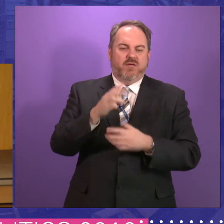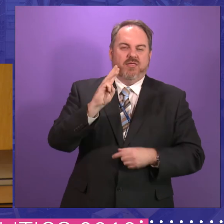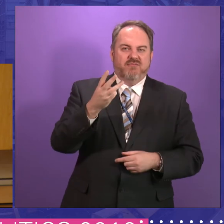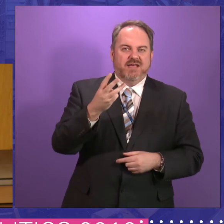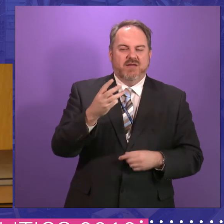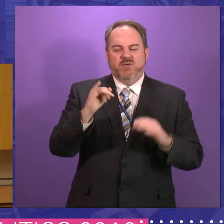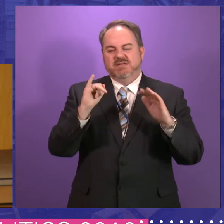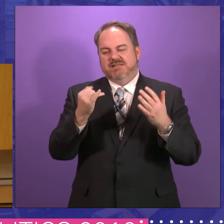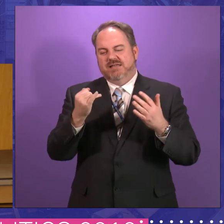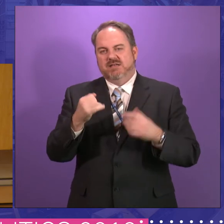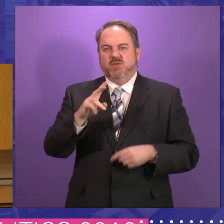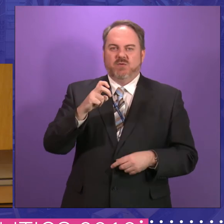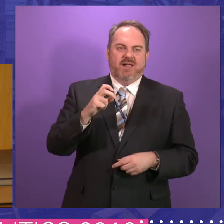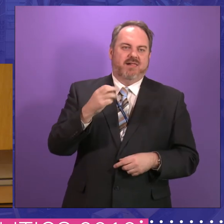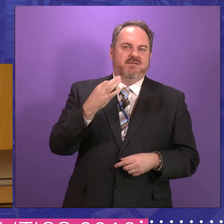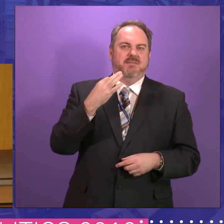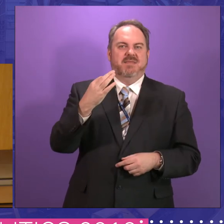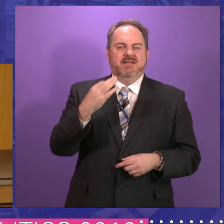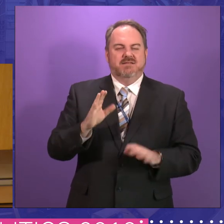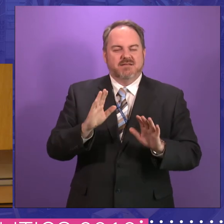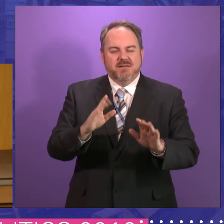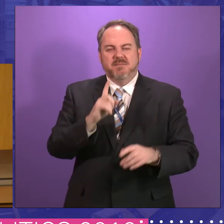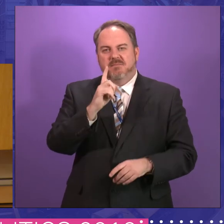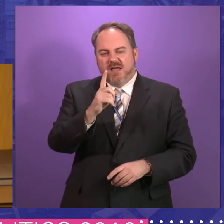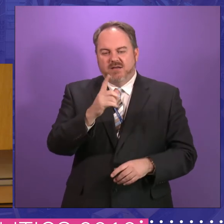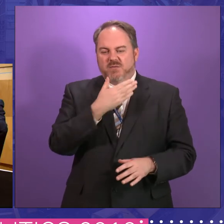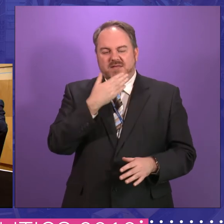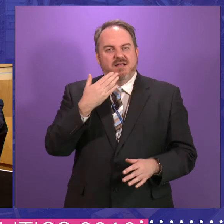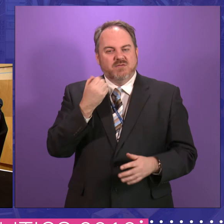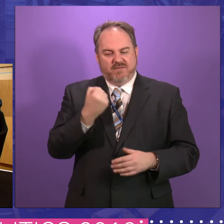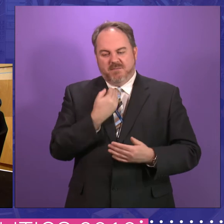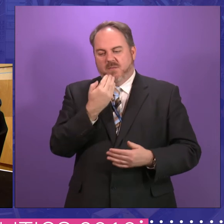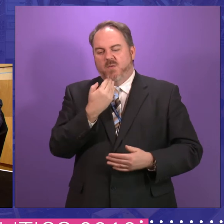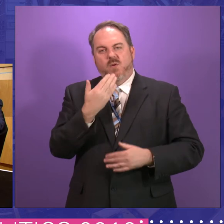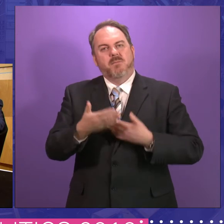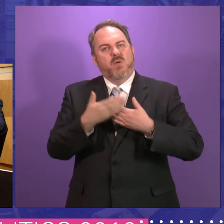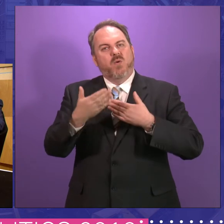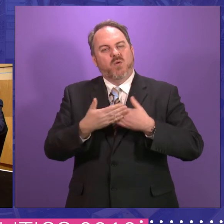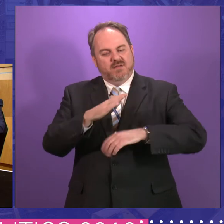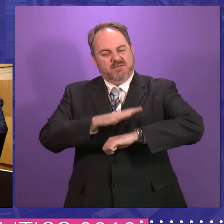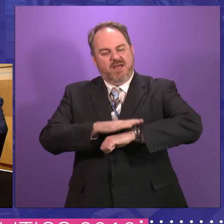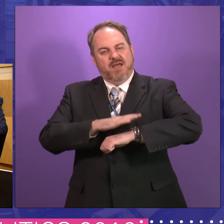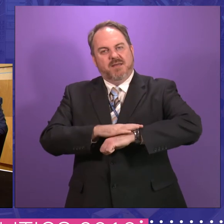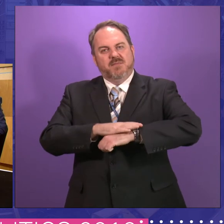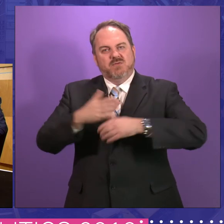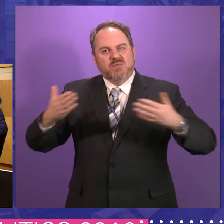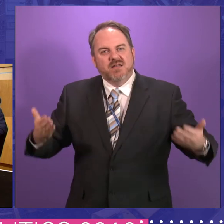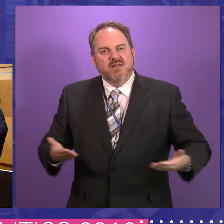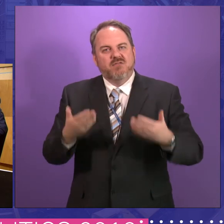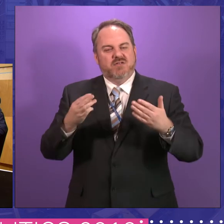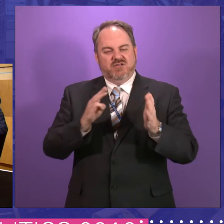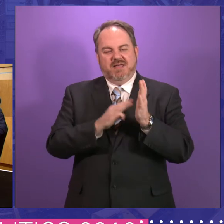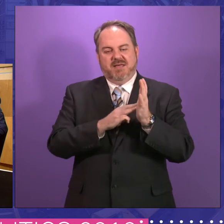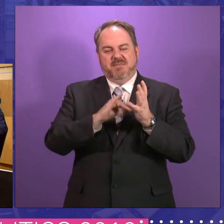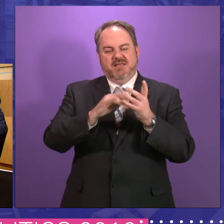And apart from maybe a bank of minutes you can use during the year, it would be a great opportunity to allow parliamentarians to have a longer